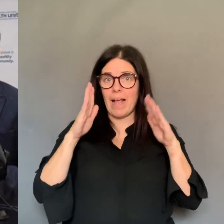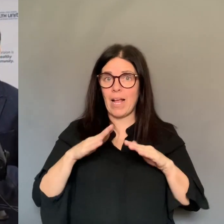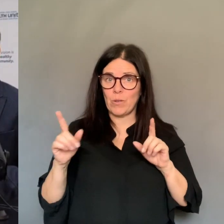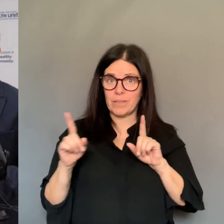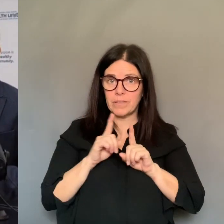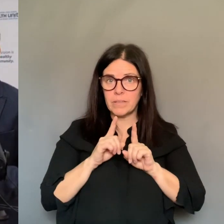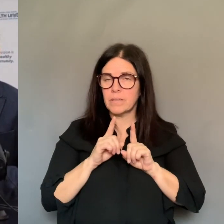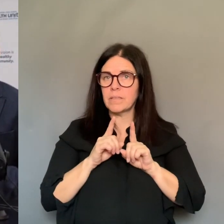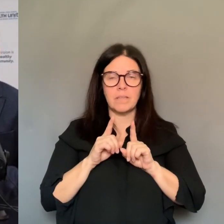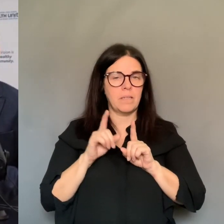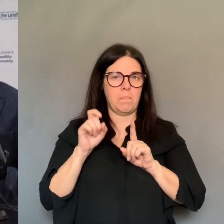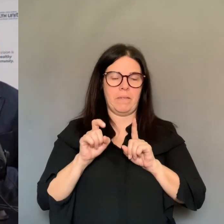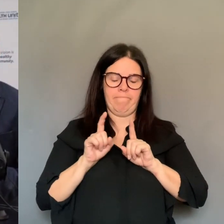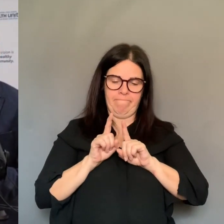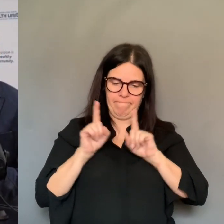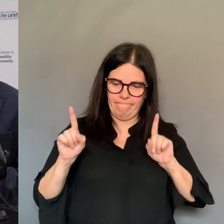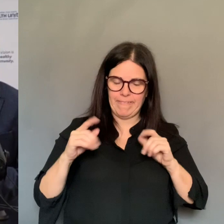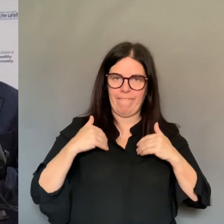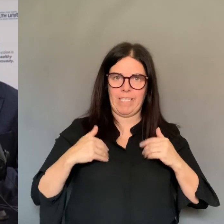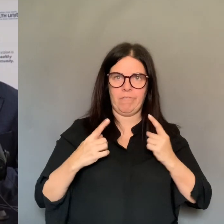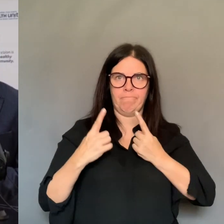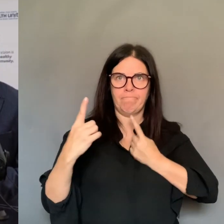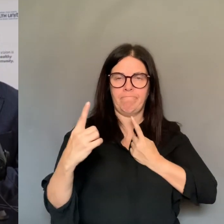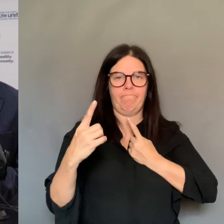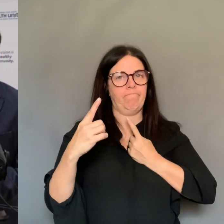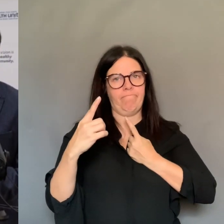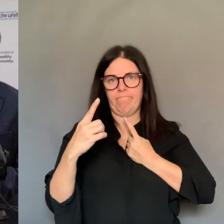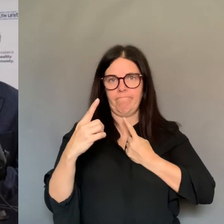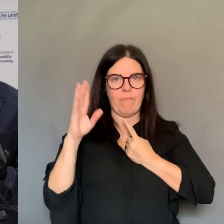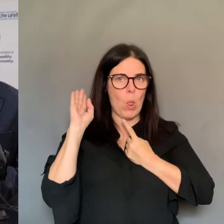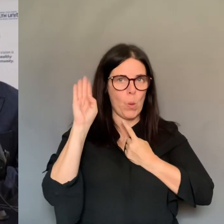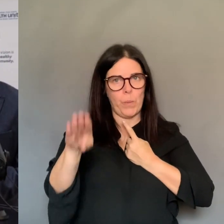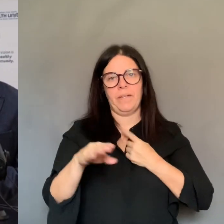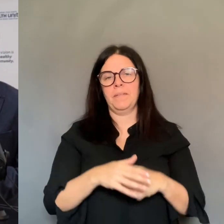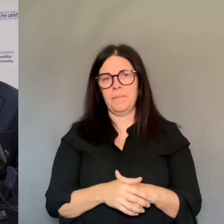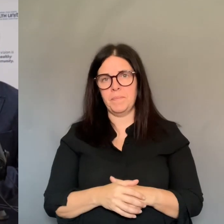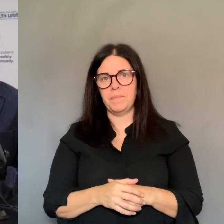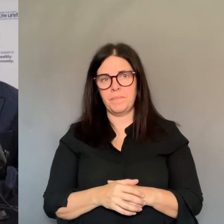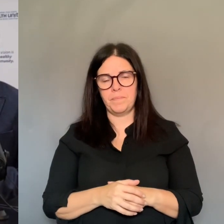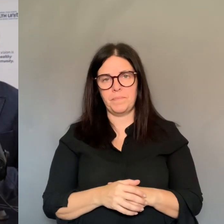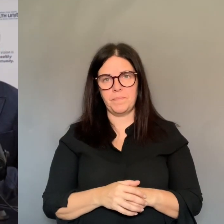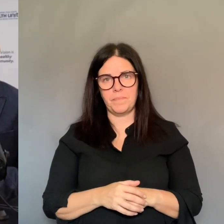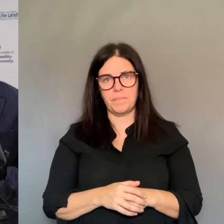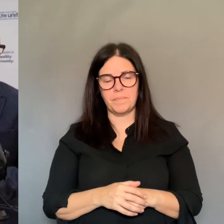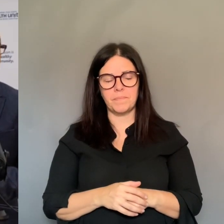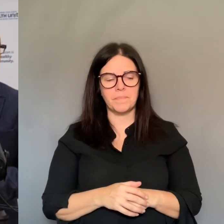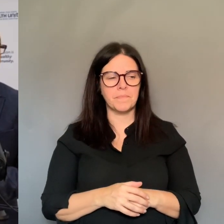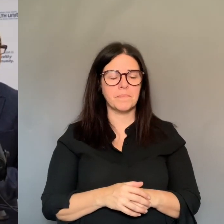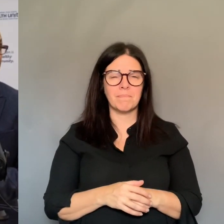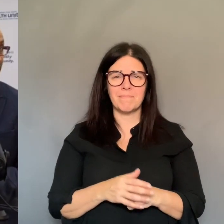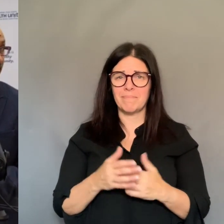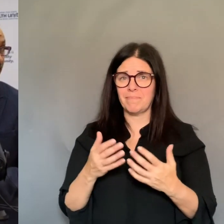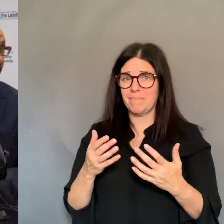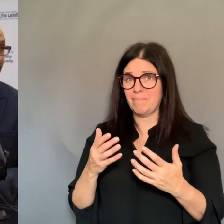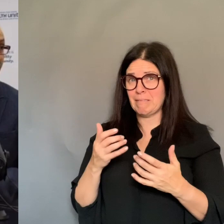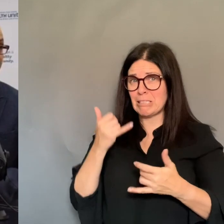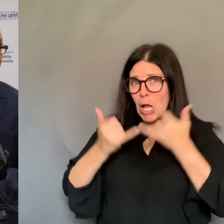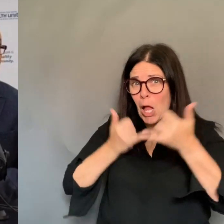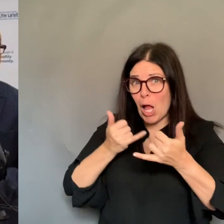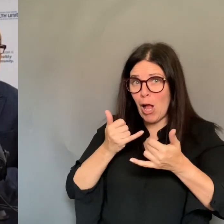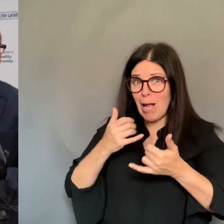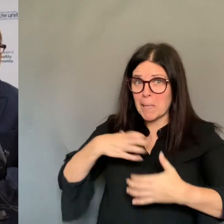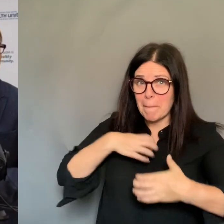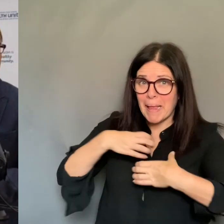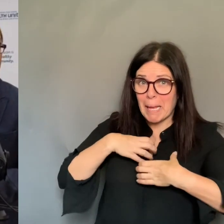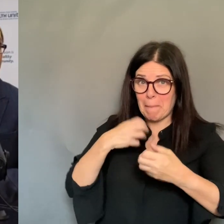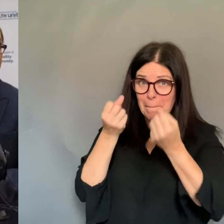that physical distance at all times. So have you gotten a crazy amount of calls yet, or is it sort